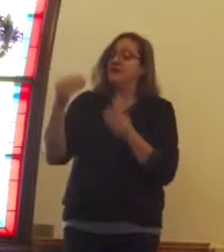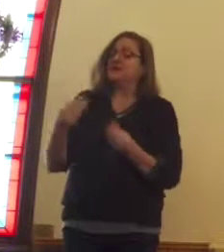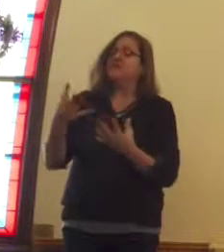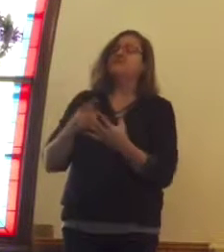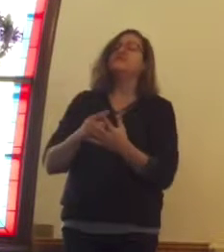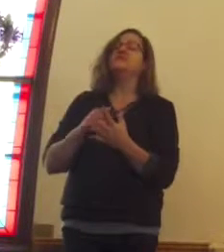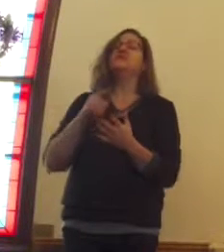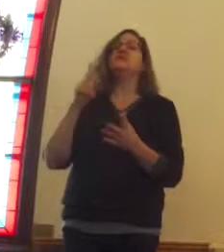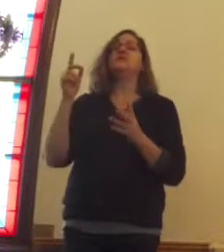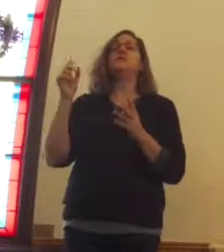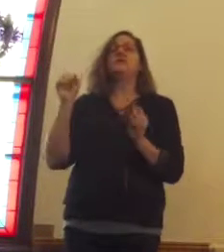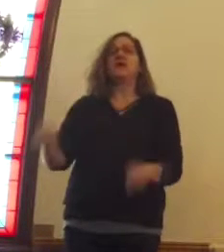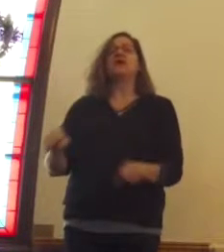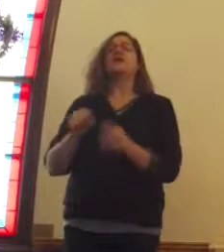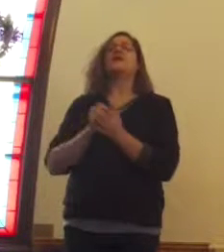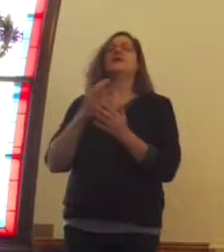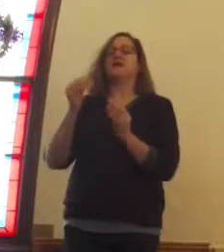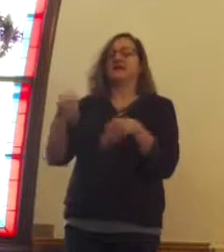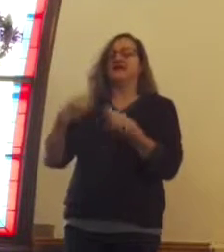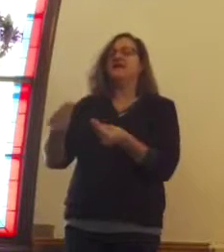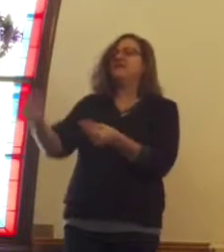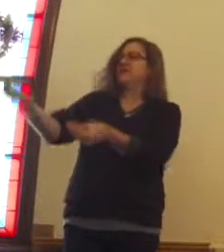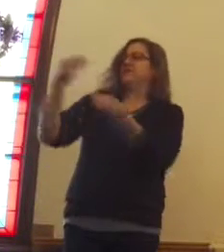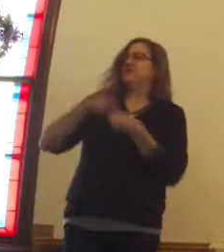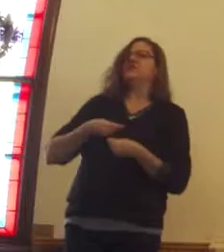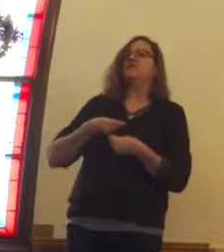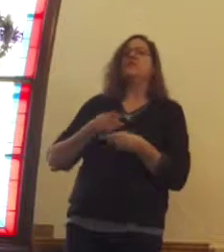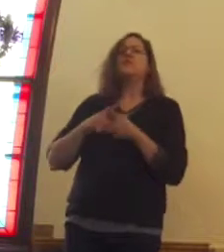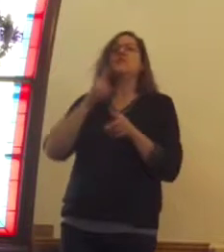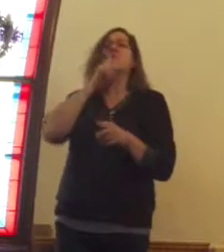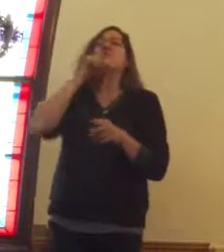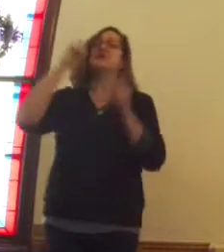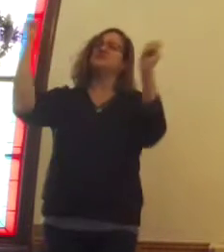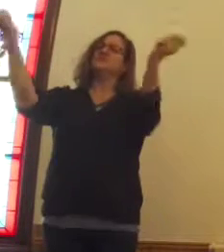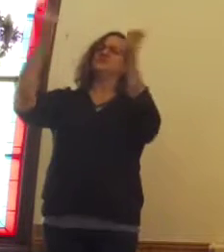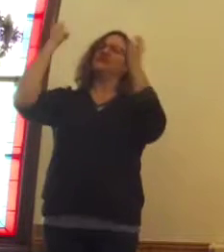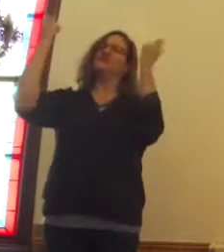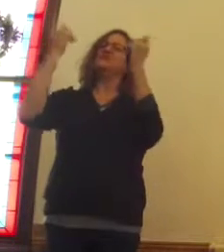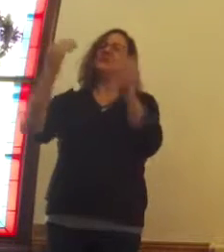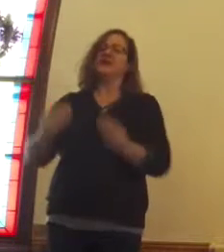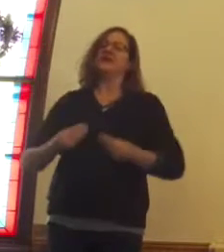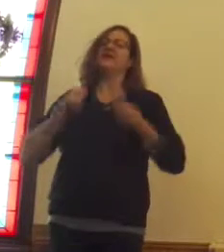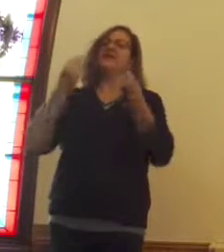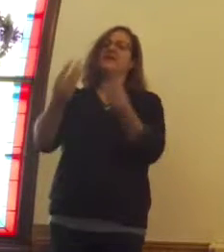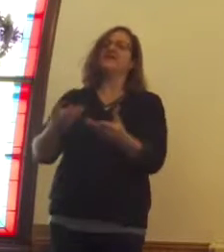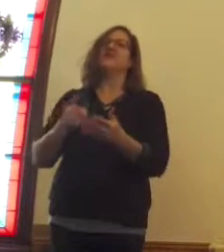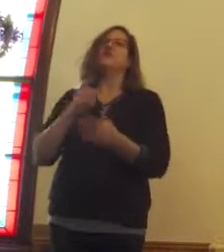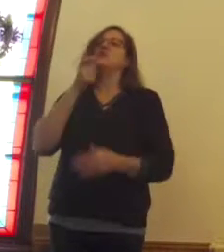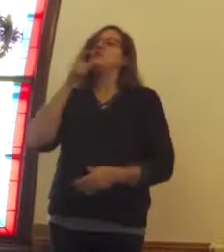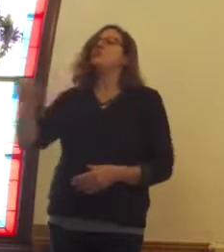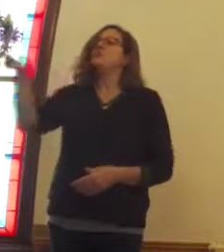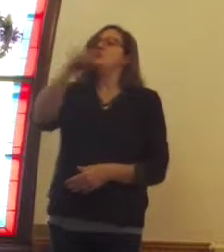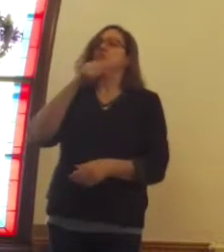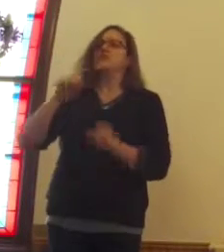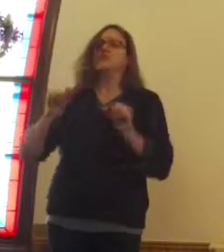who are able to give in return, but rejoices in the giving to those who can't.